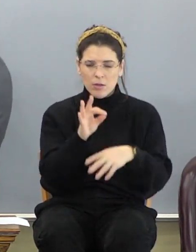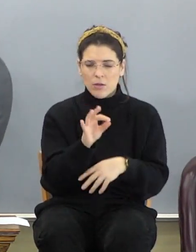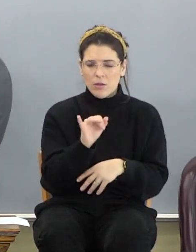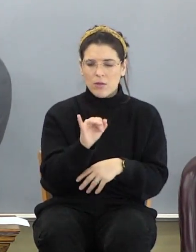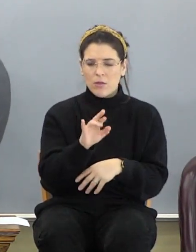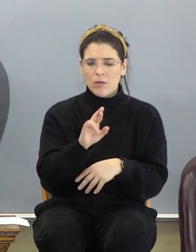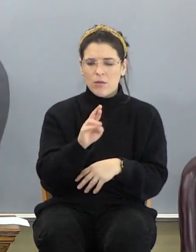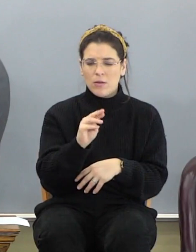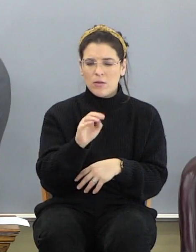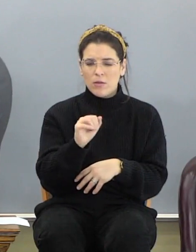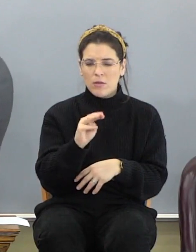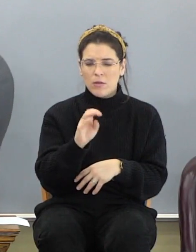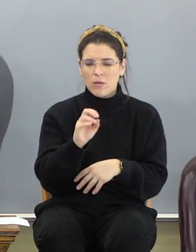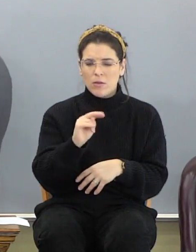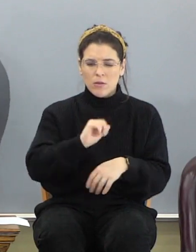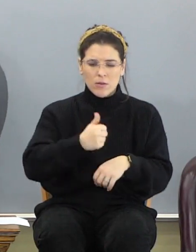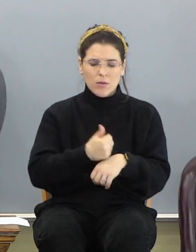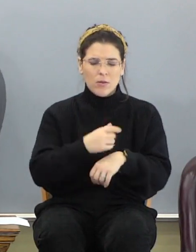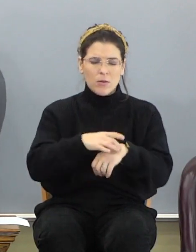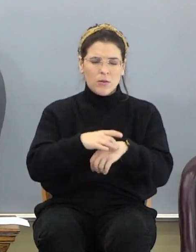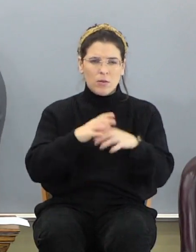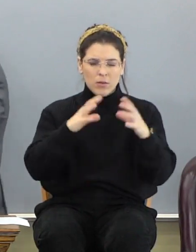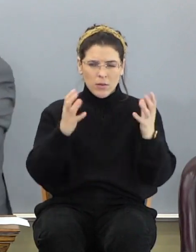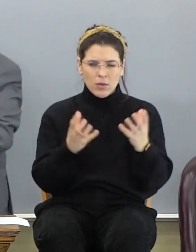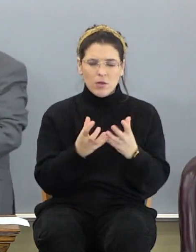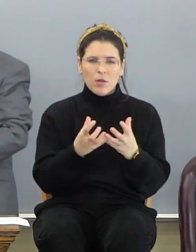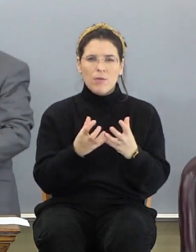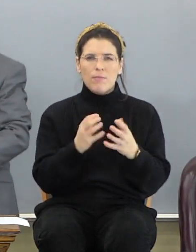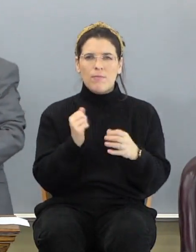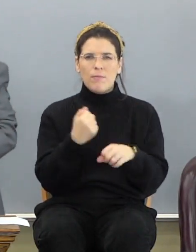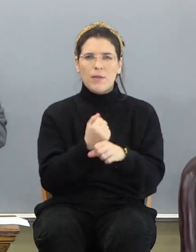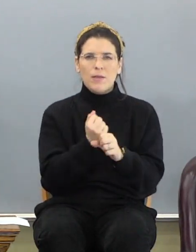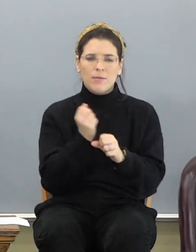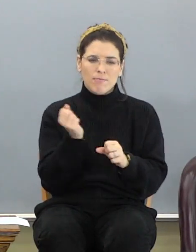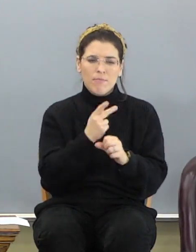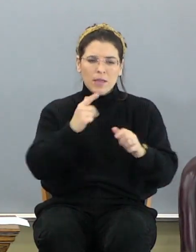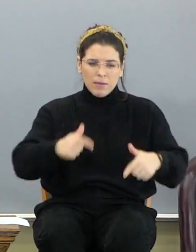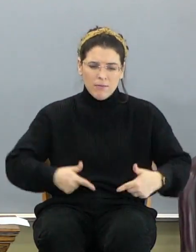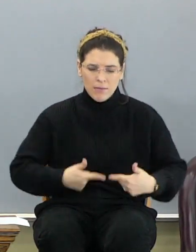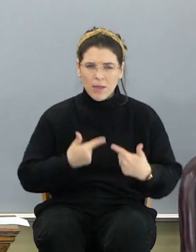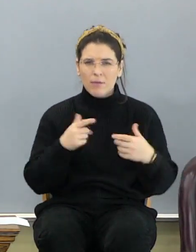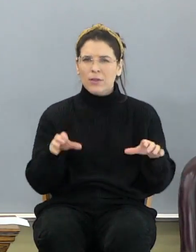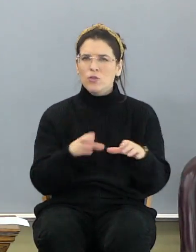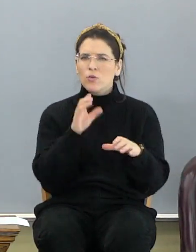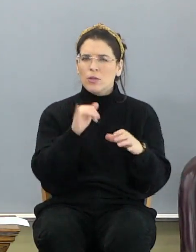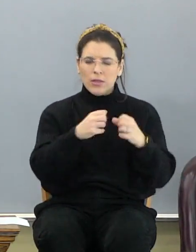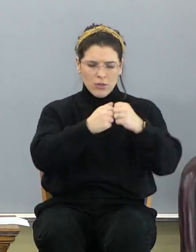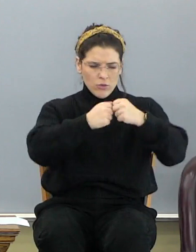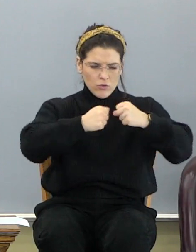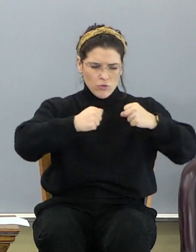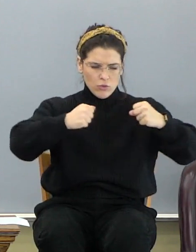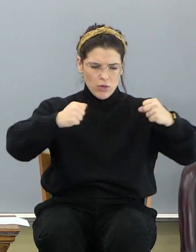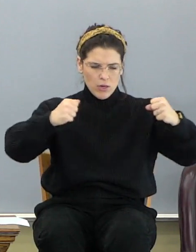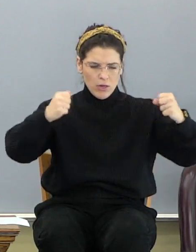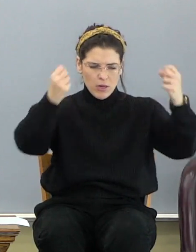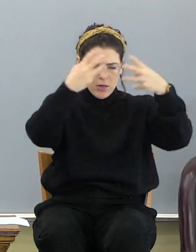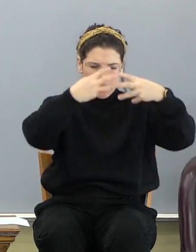and sets the earth in and brings it all back to life, He's doing it, stretches it out